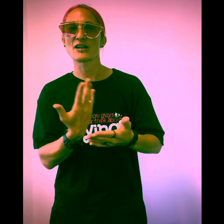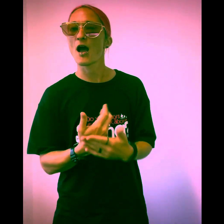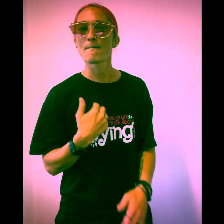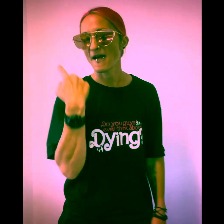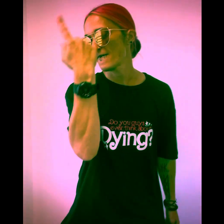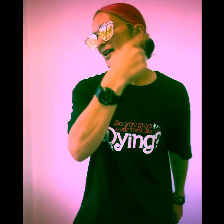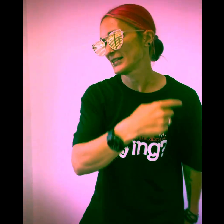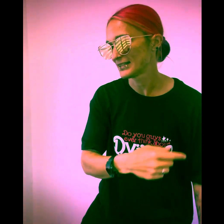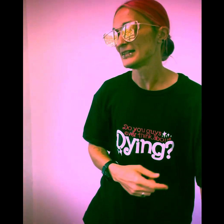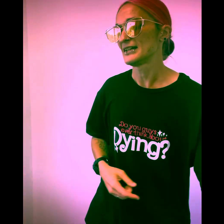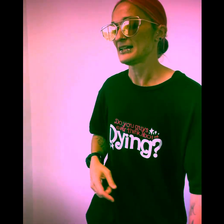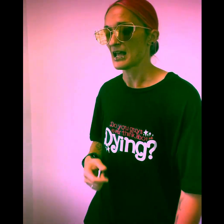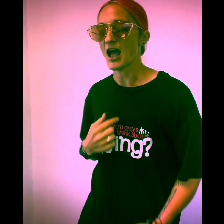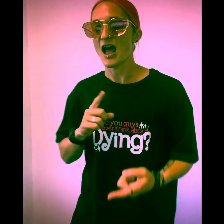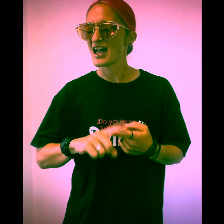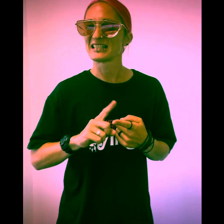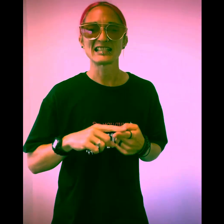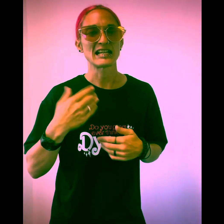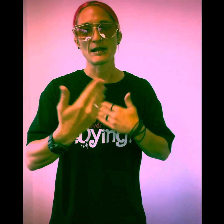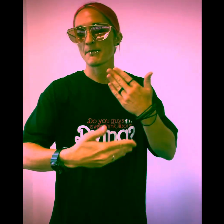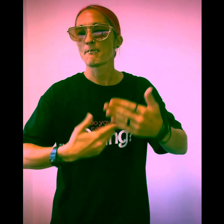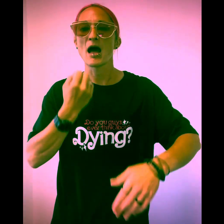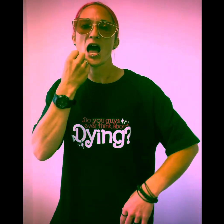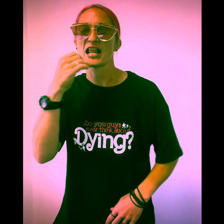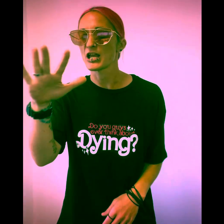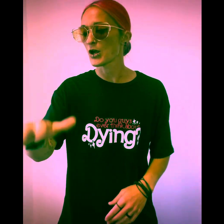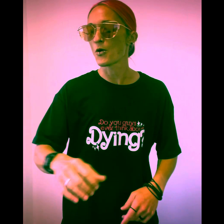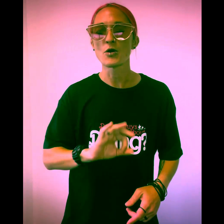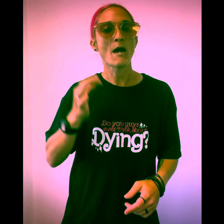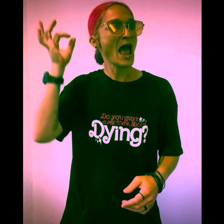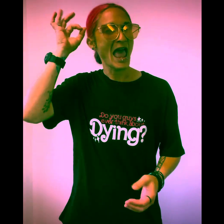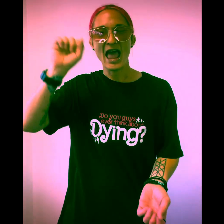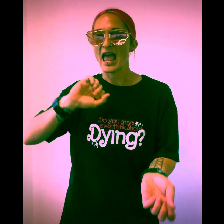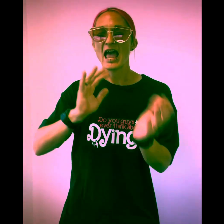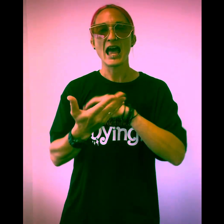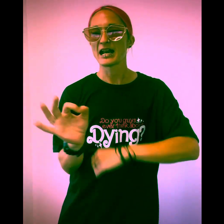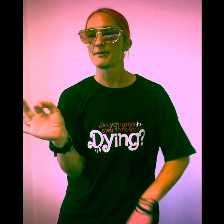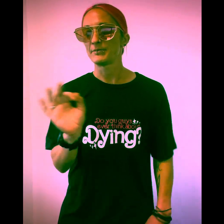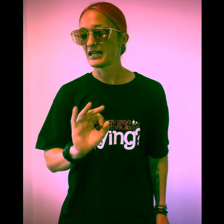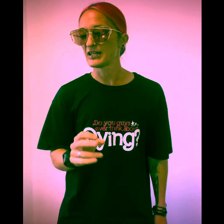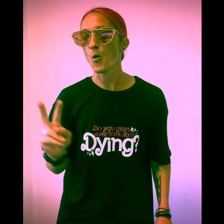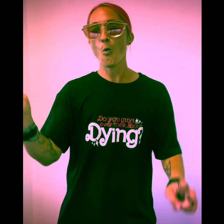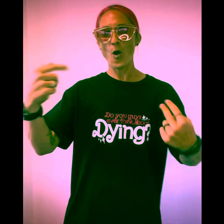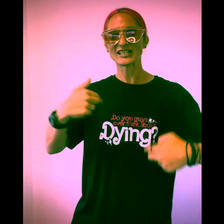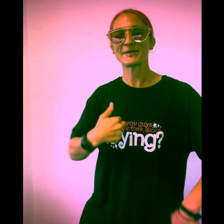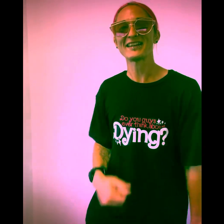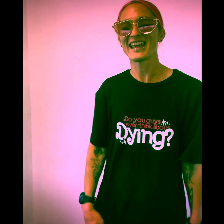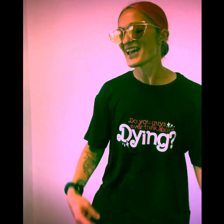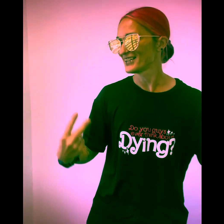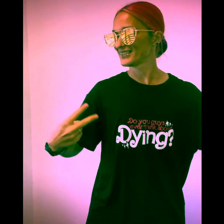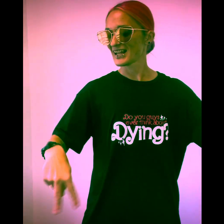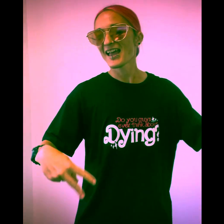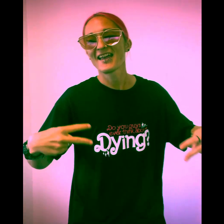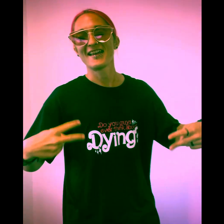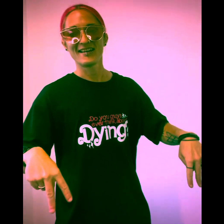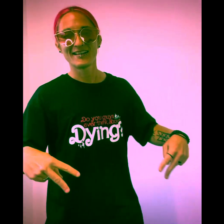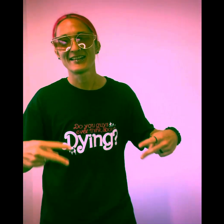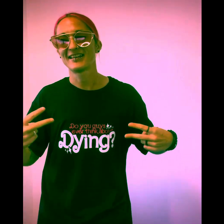on my face could, yes, I could Cause I keep the party going, I want that out of place Watch me dance,